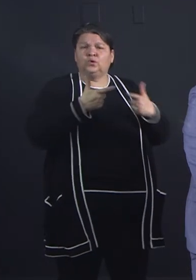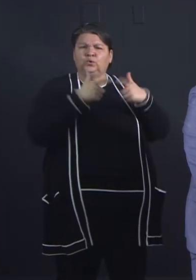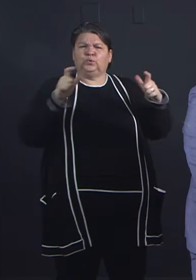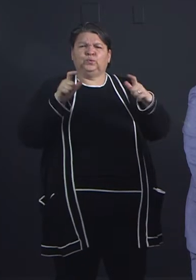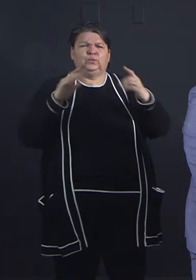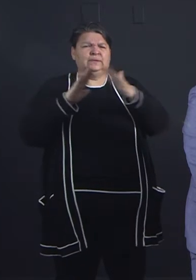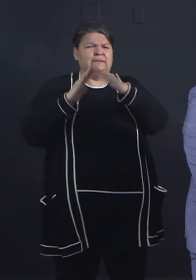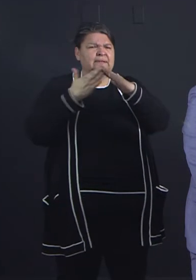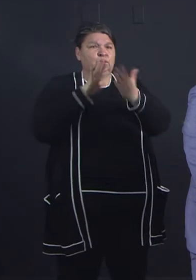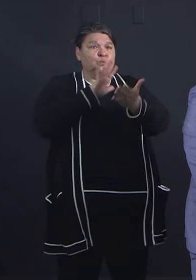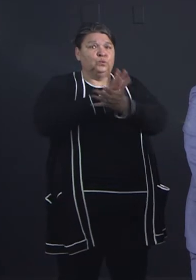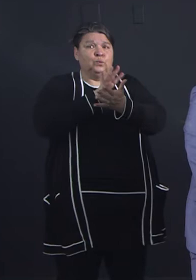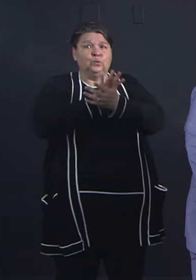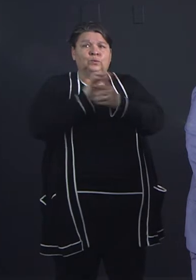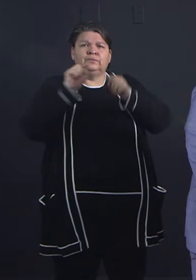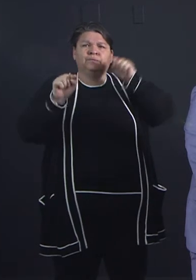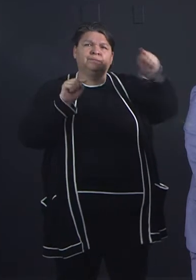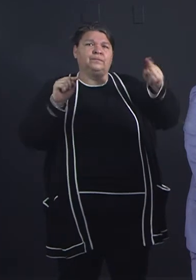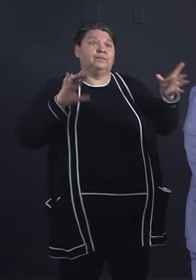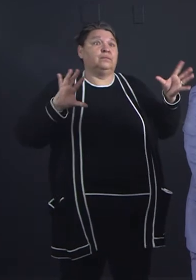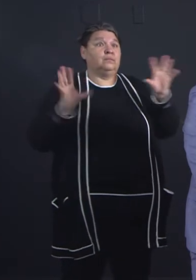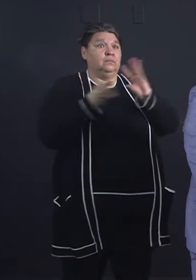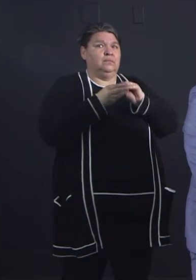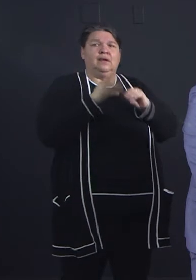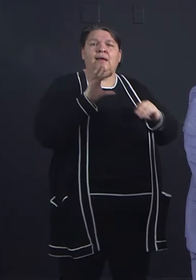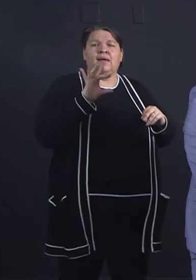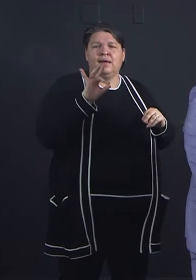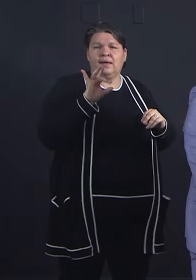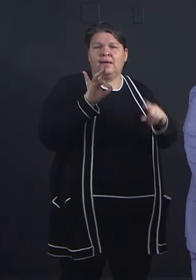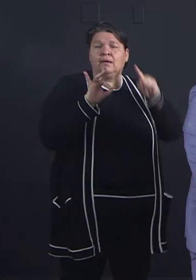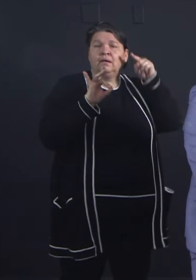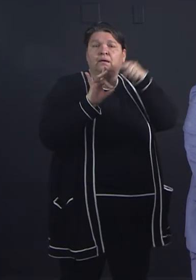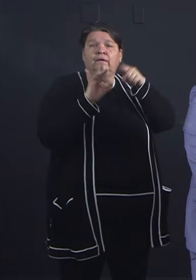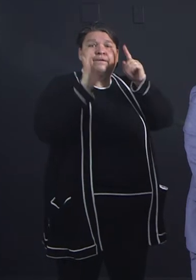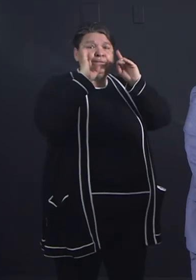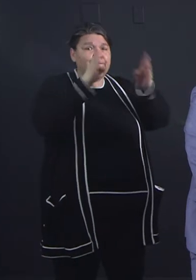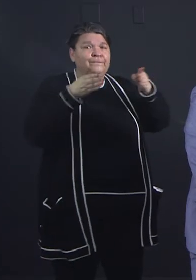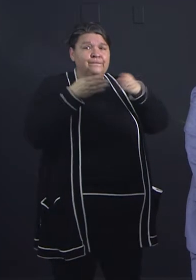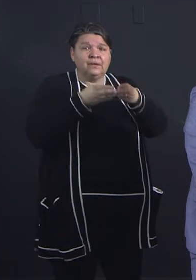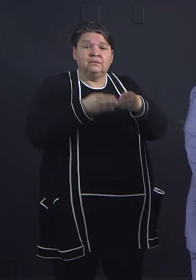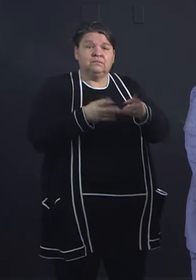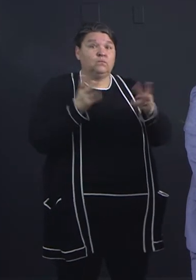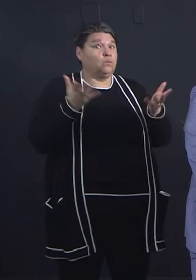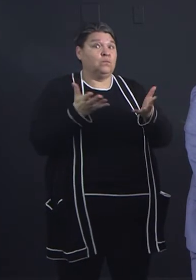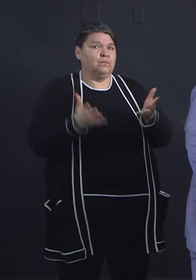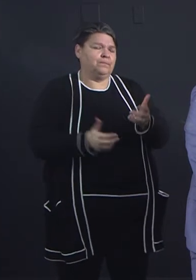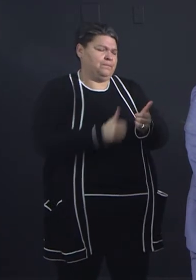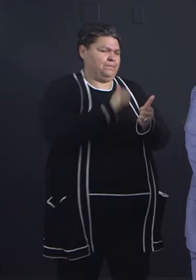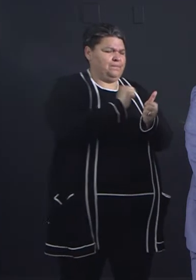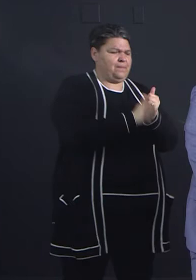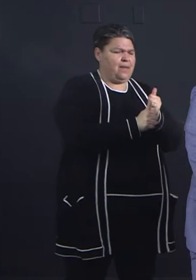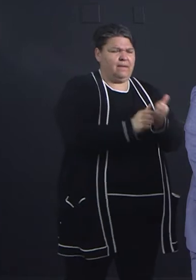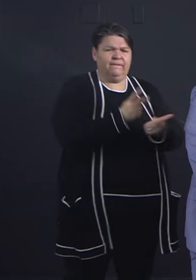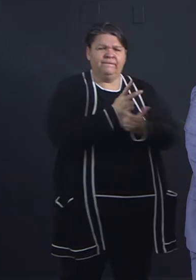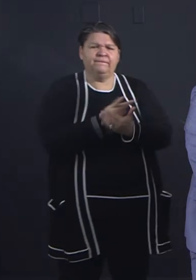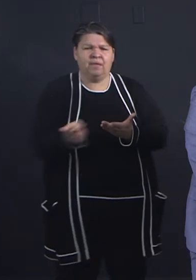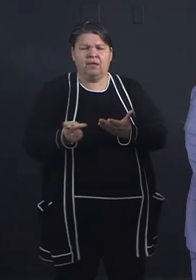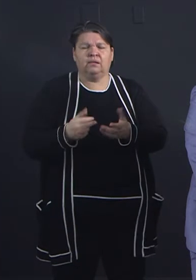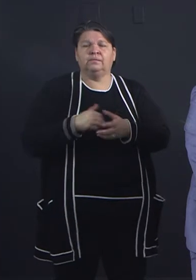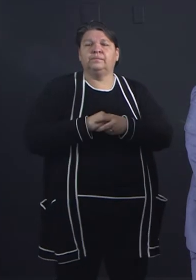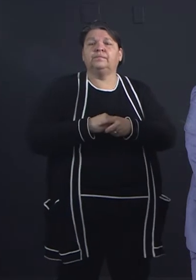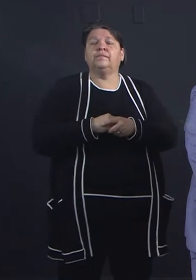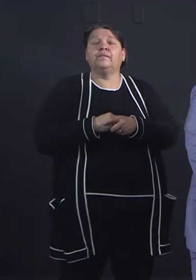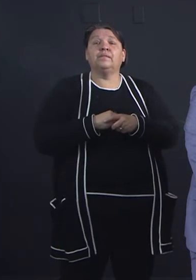are all moving toward pass fail for grading. Because when you think about it, not every student's home environment